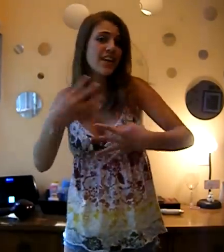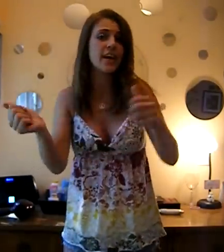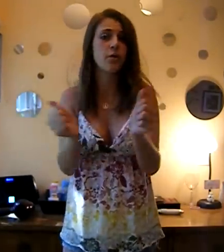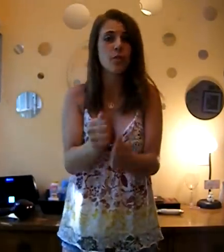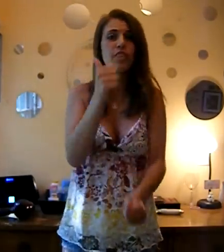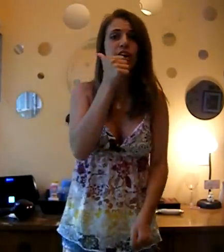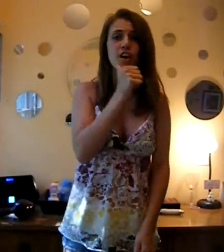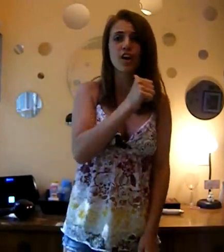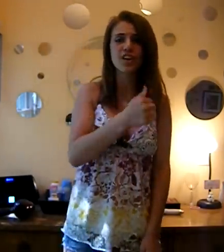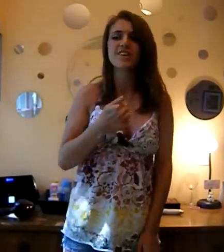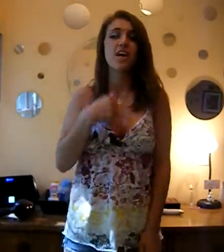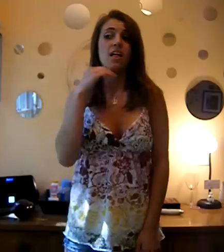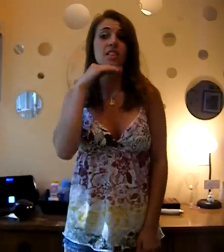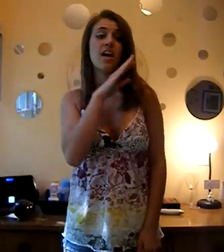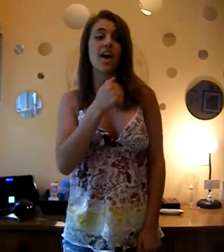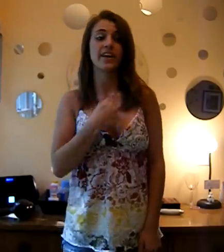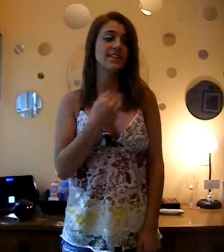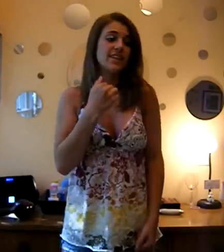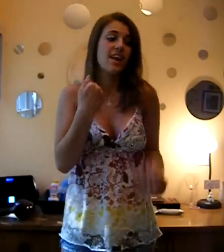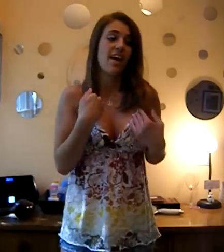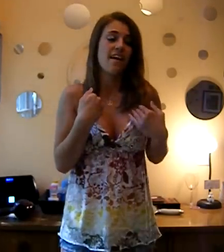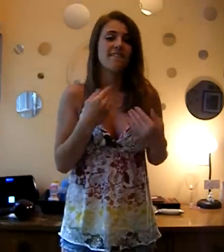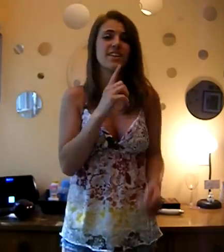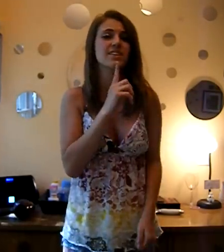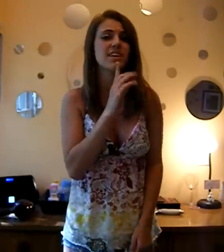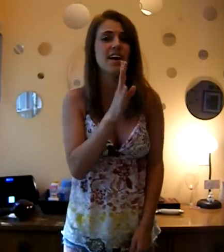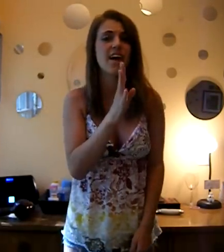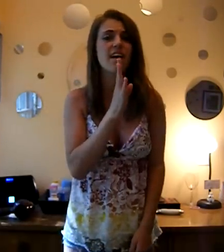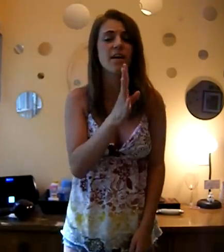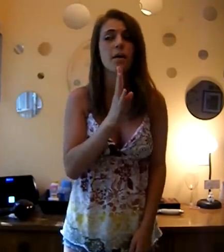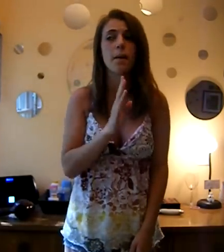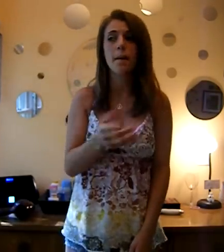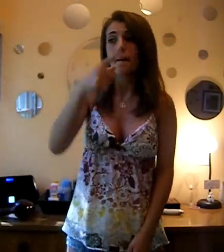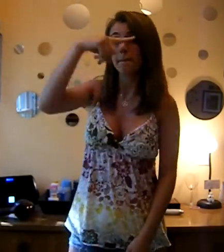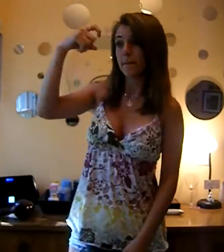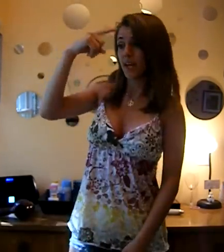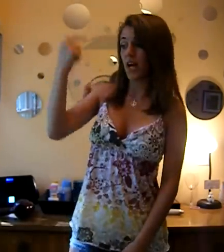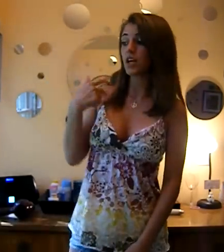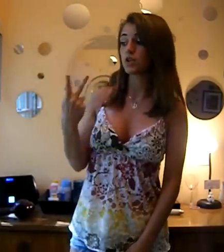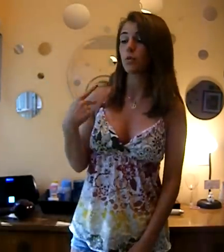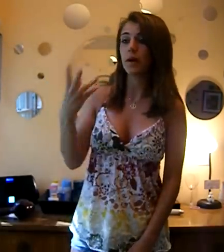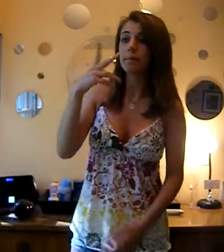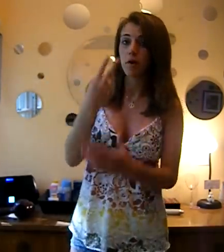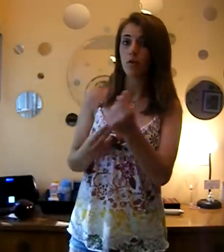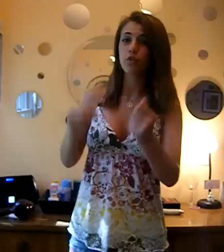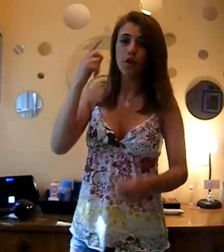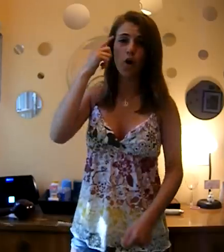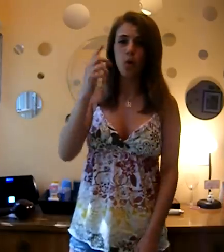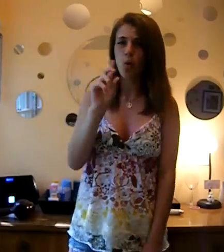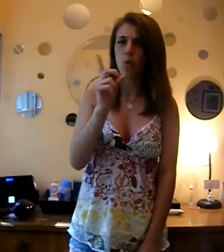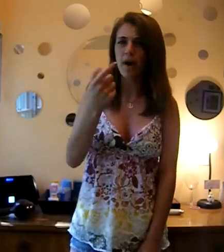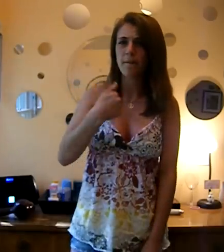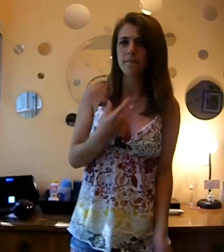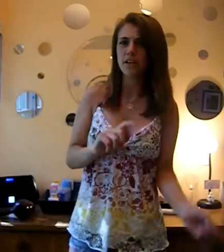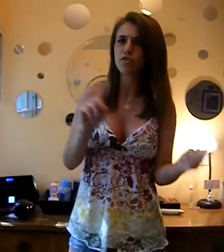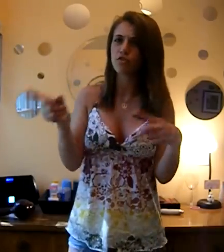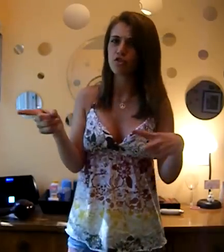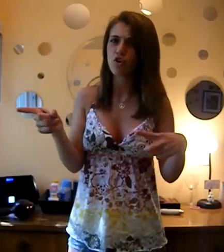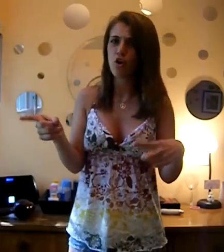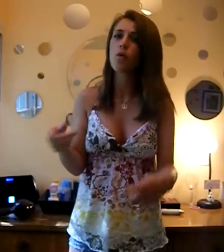hanging with a girl, a lie I didn't have to tell, because we both know where I'm about to go,